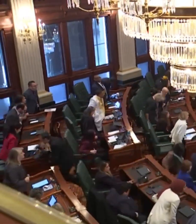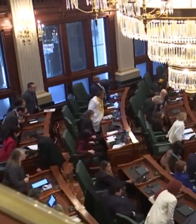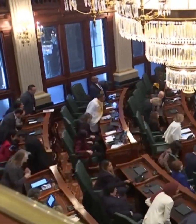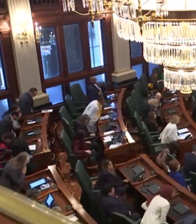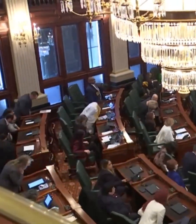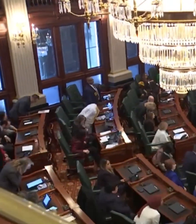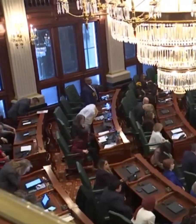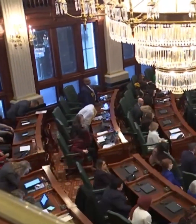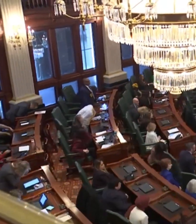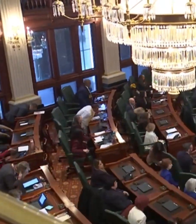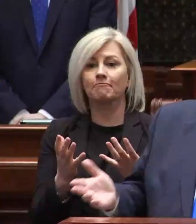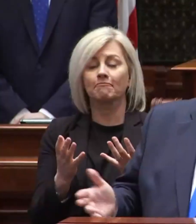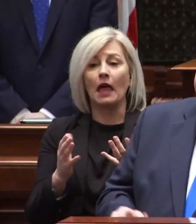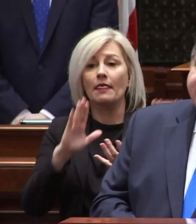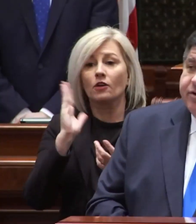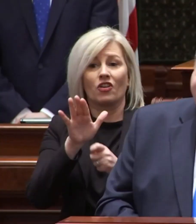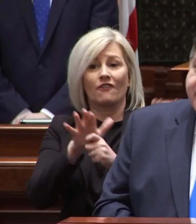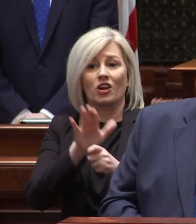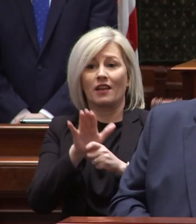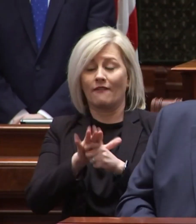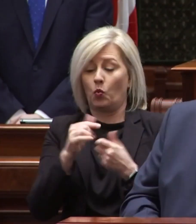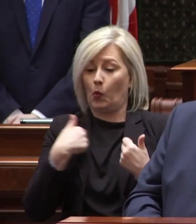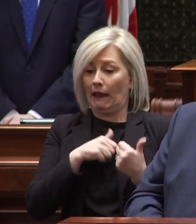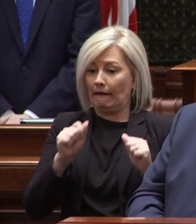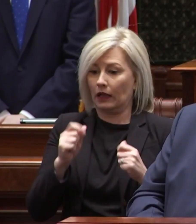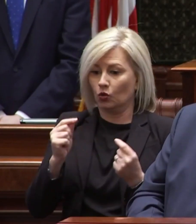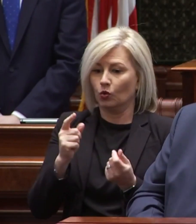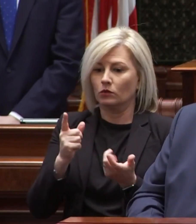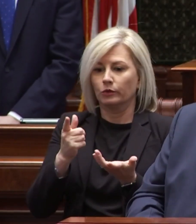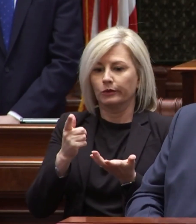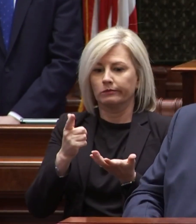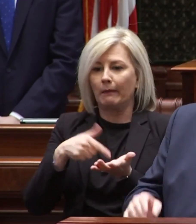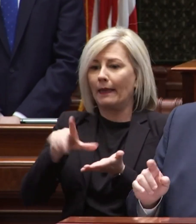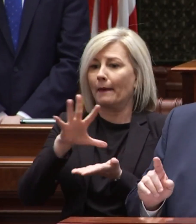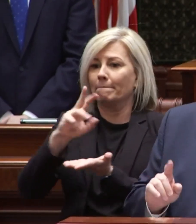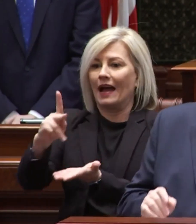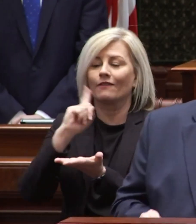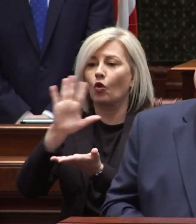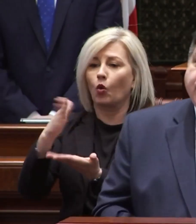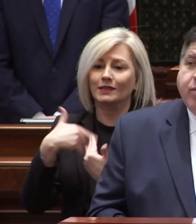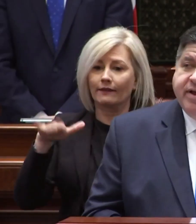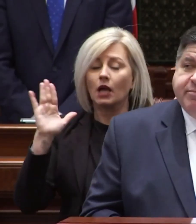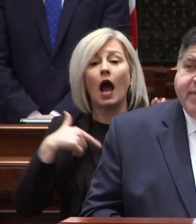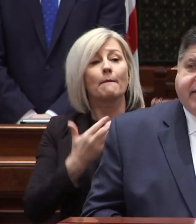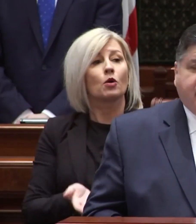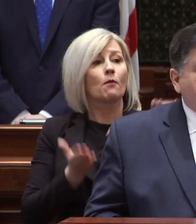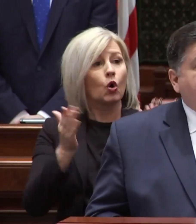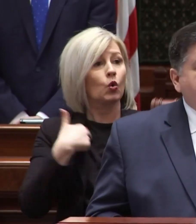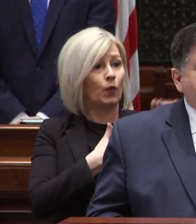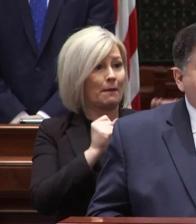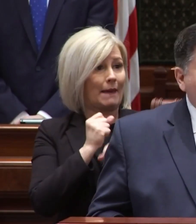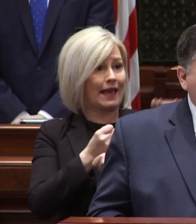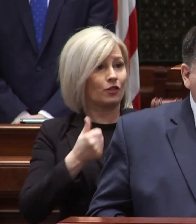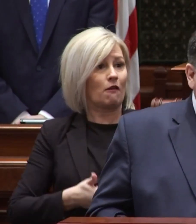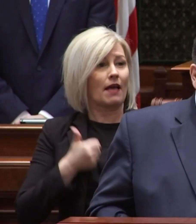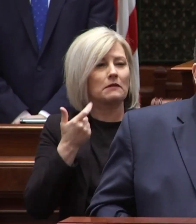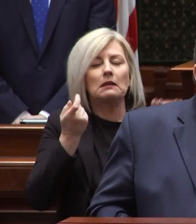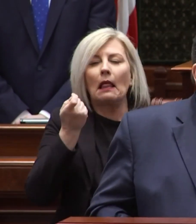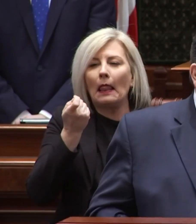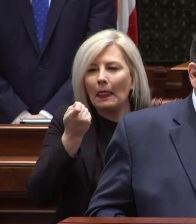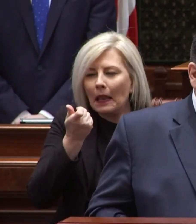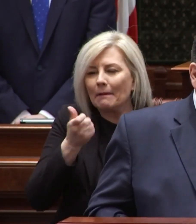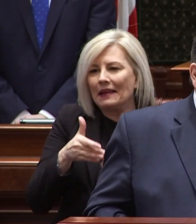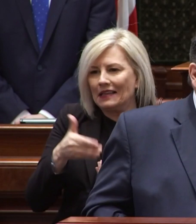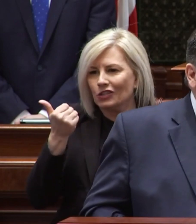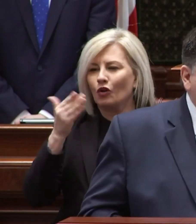though there is never enough that we can do to repay them for their sacrifice i propose we make their lives just a